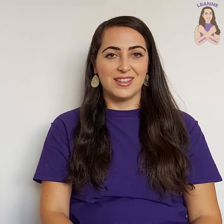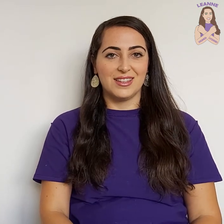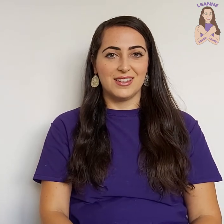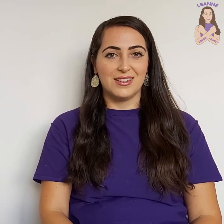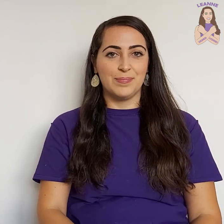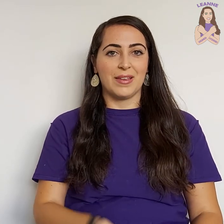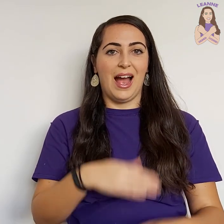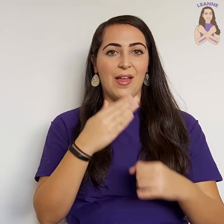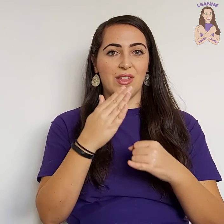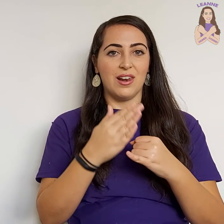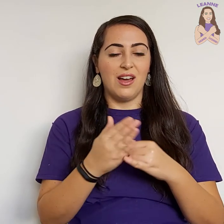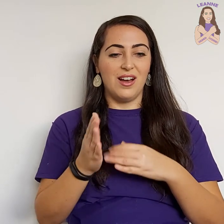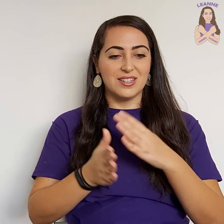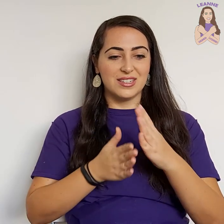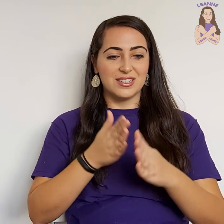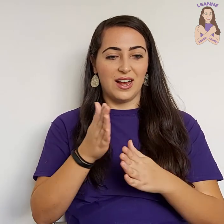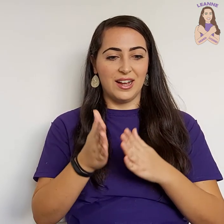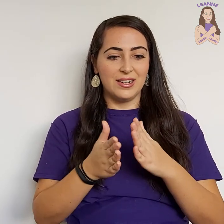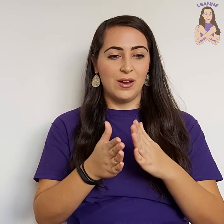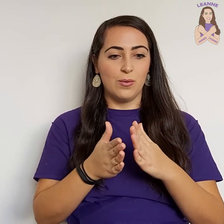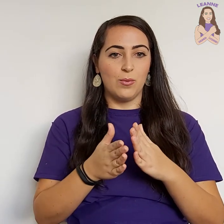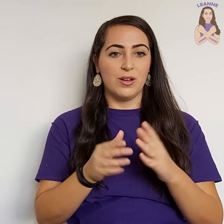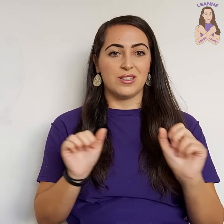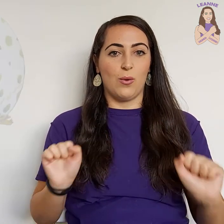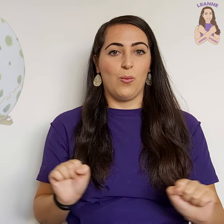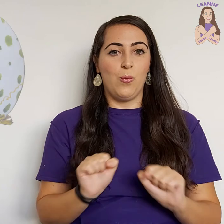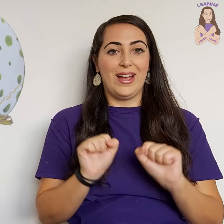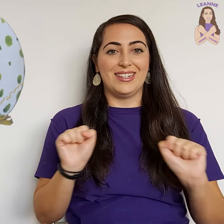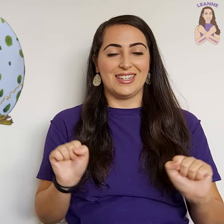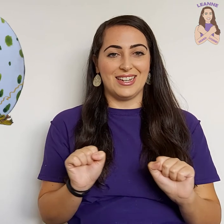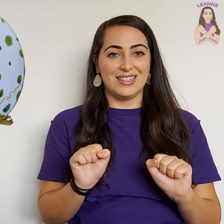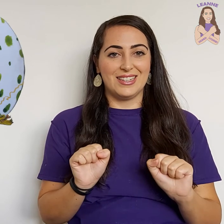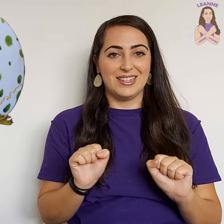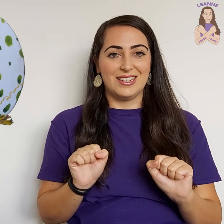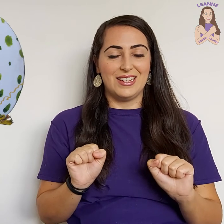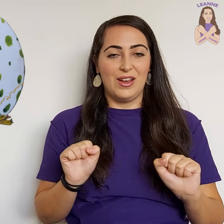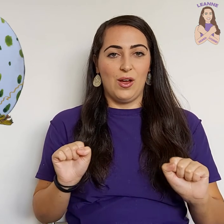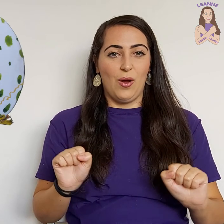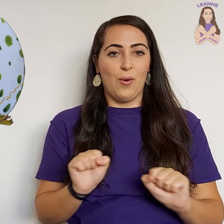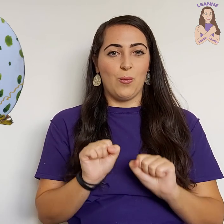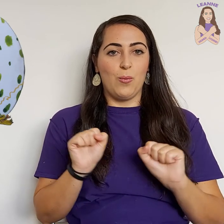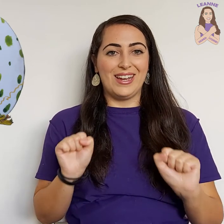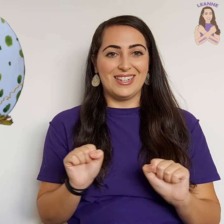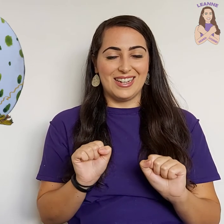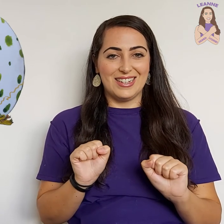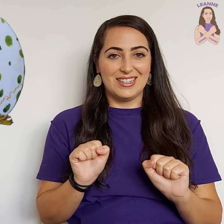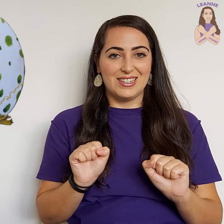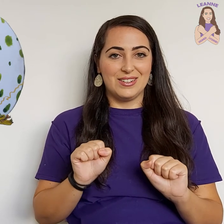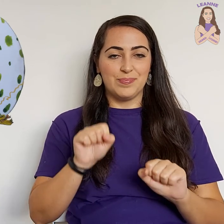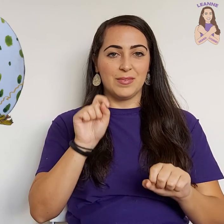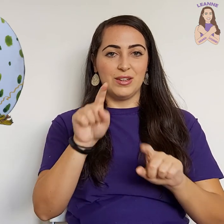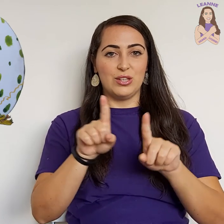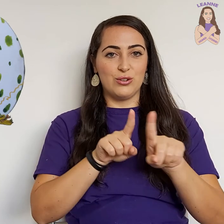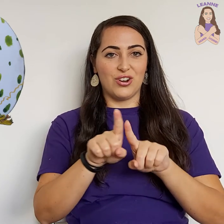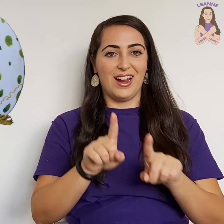And the last sign was waited. Waited. You try.